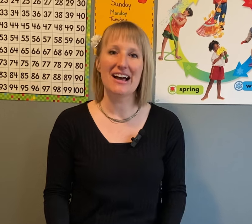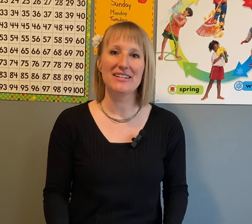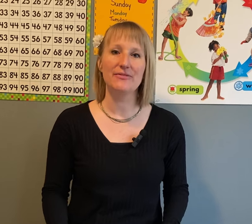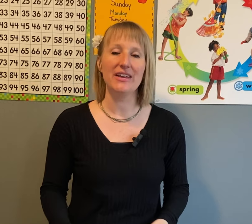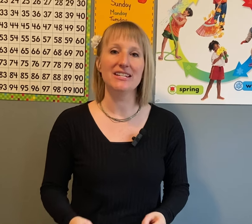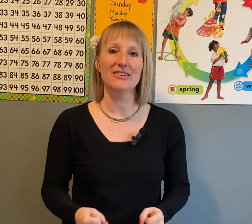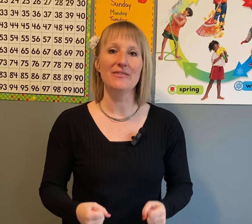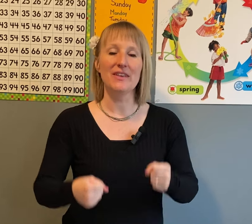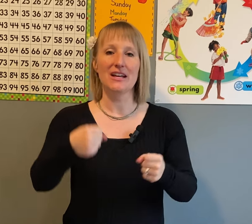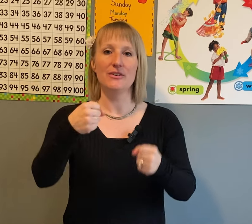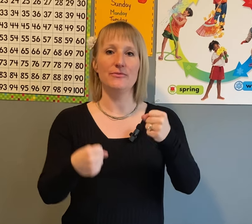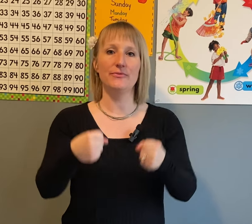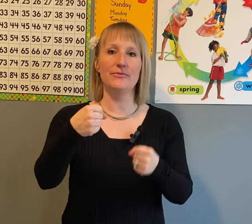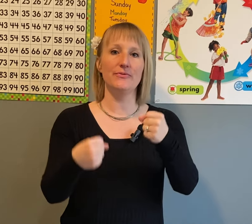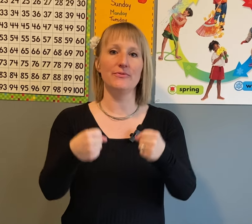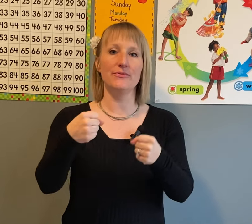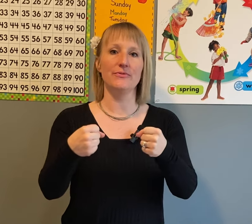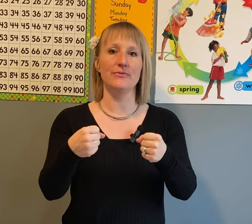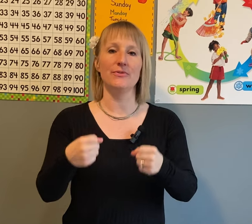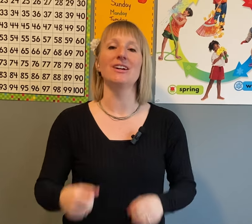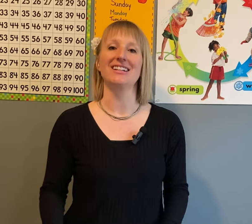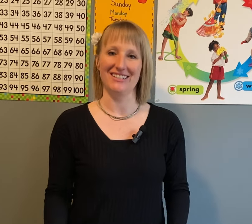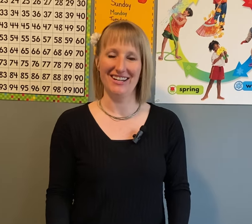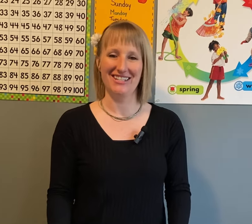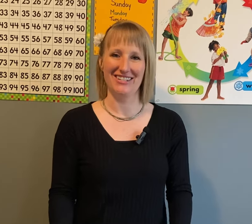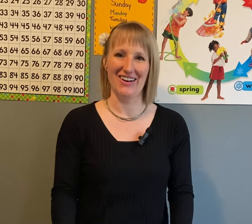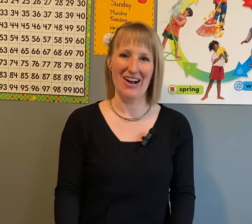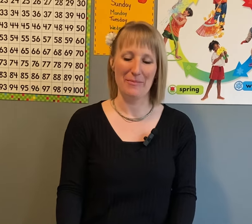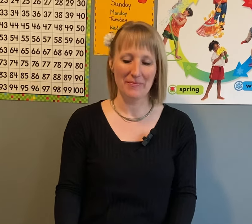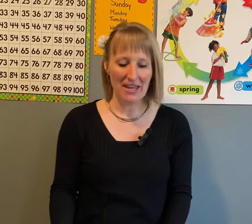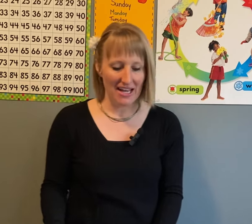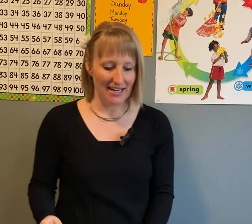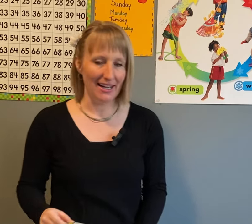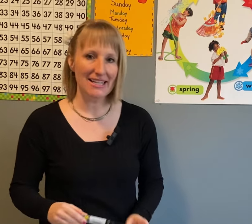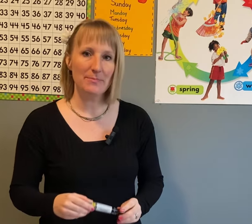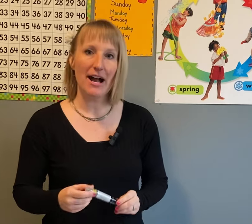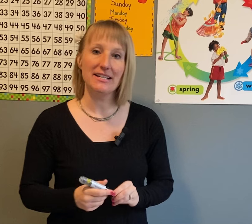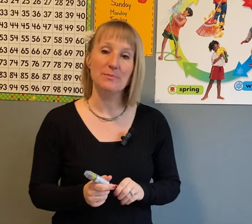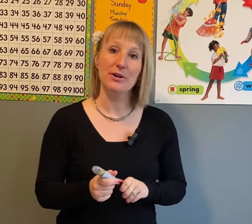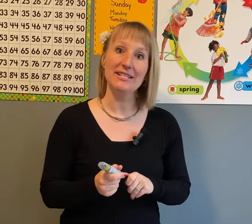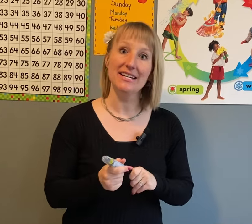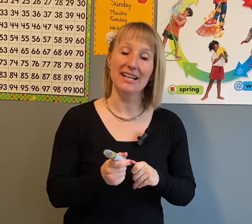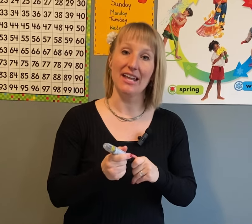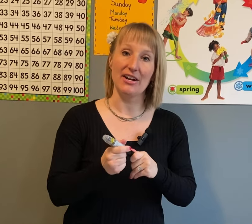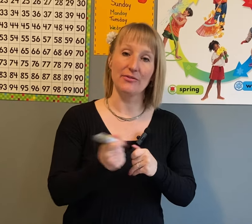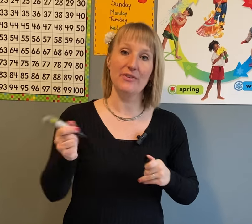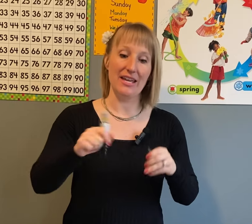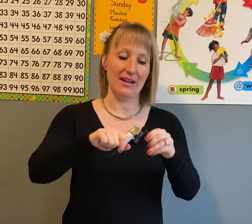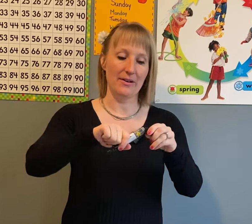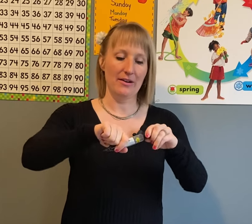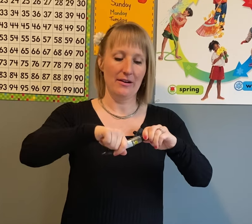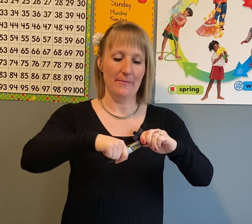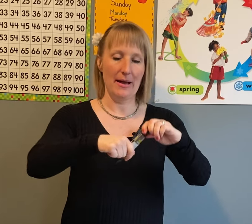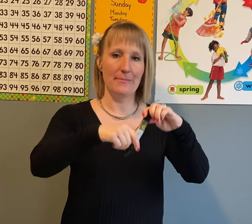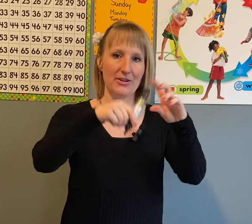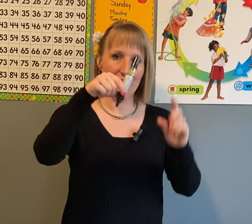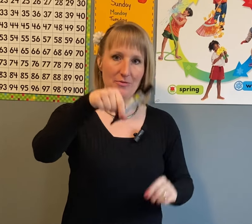sound does V do? Vzzzz. Good job. Now let's practice printing the letter V. Remember to